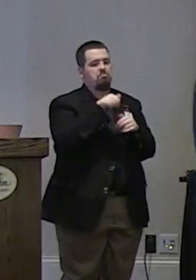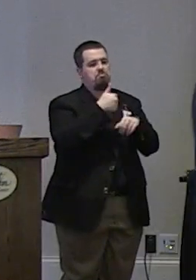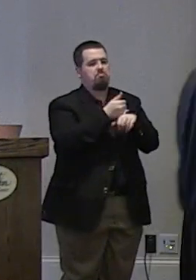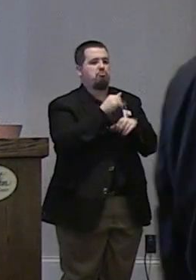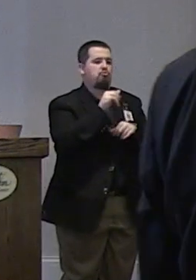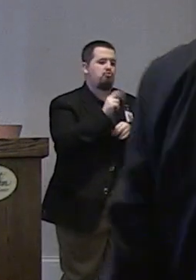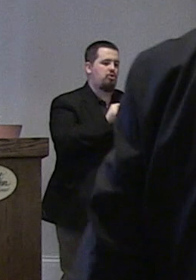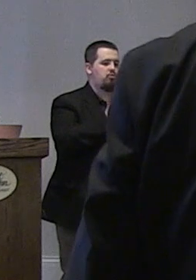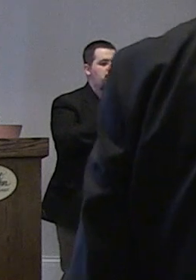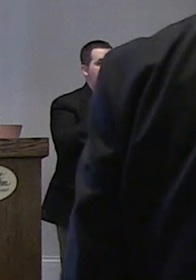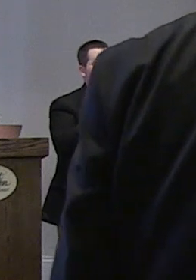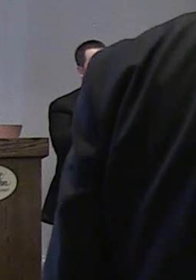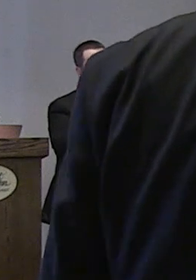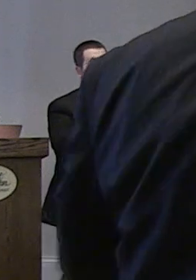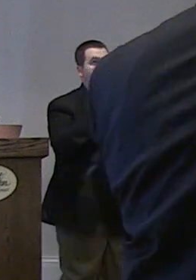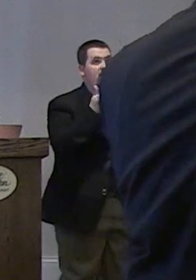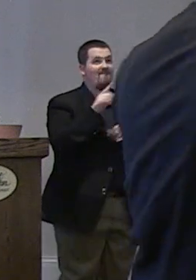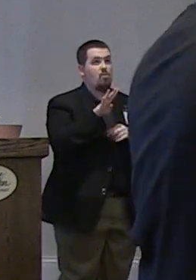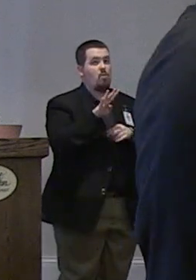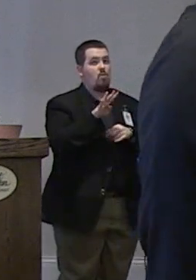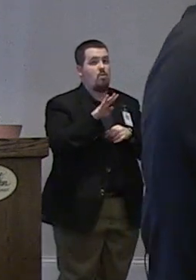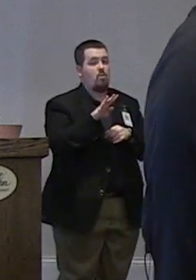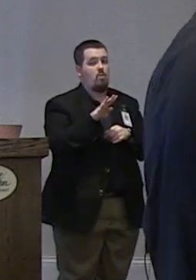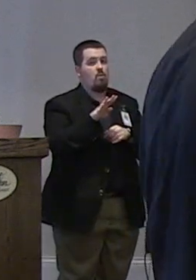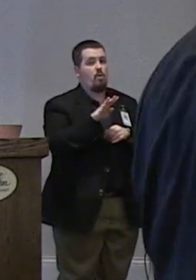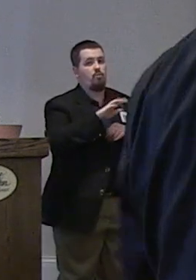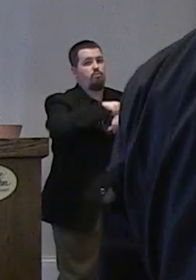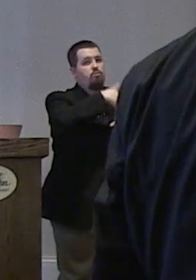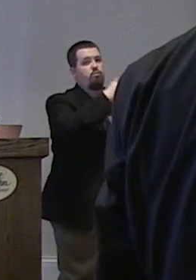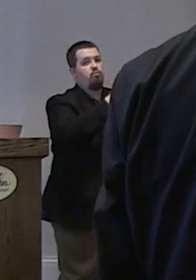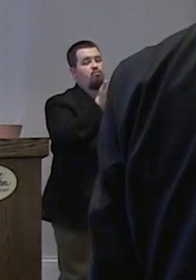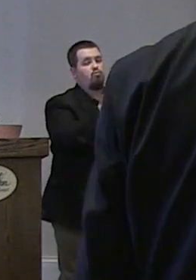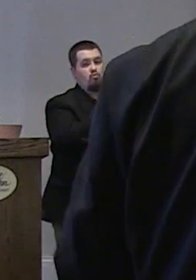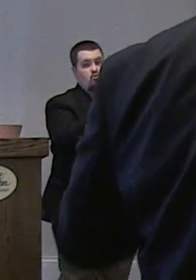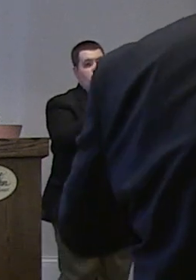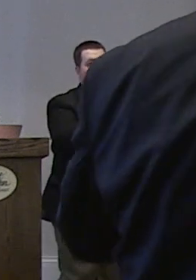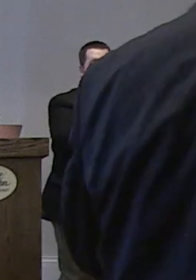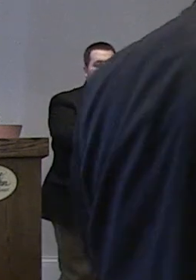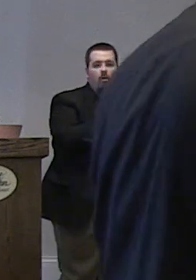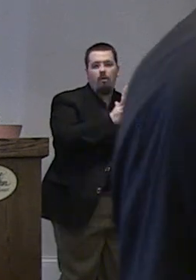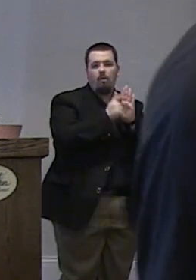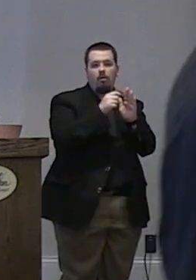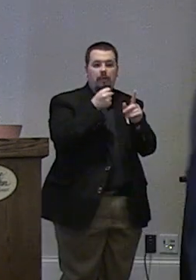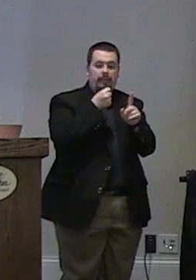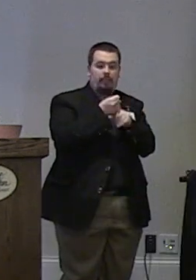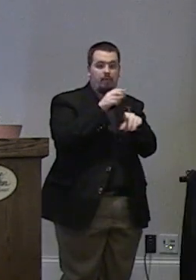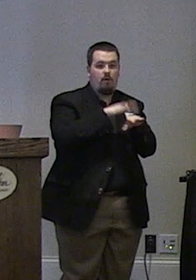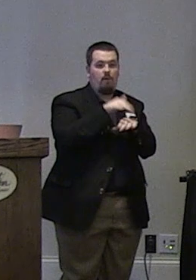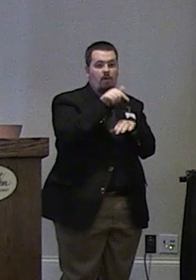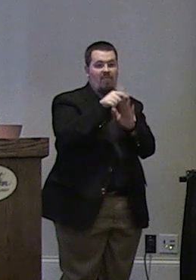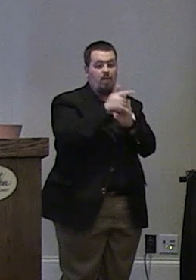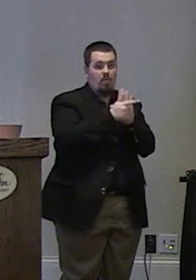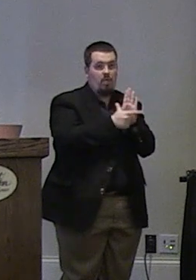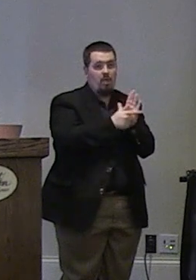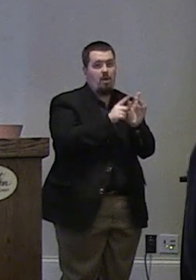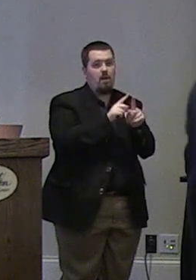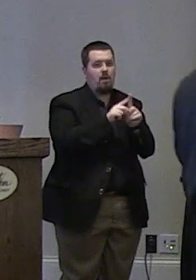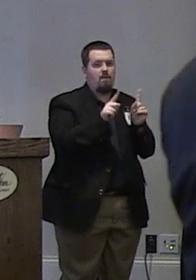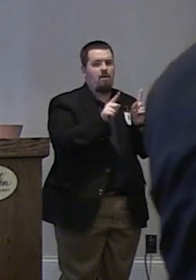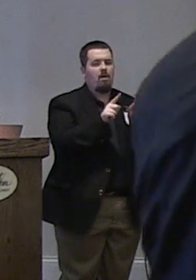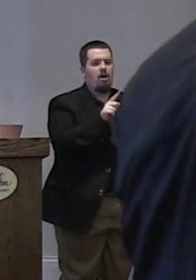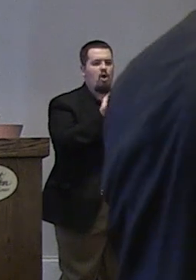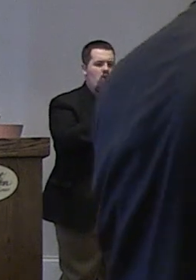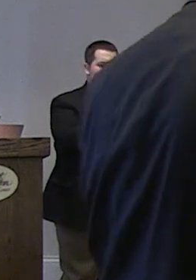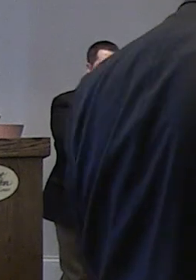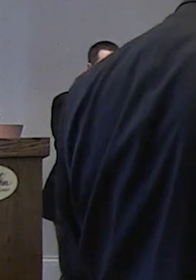january of 24 after the additional legislation which would have an impact on this law but